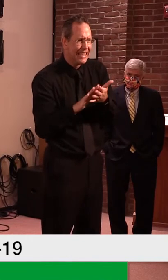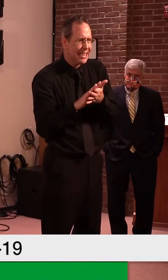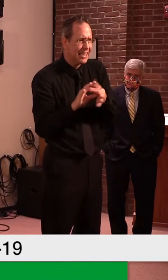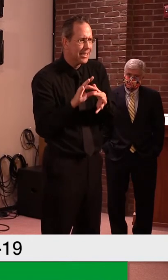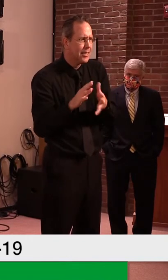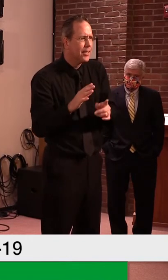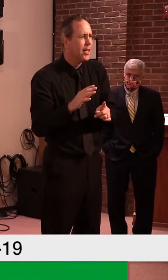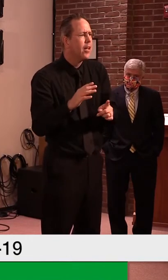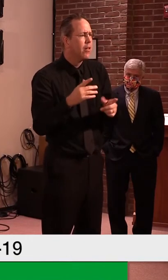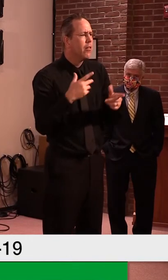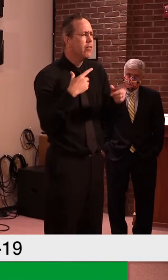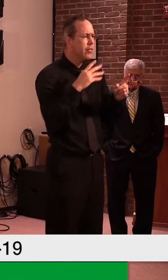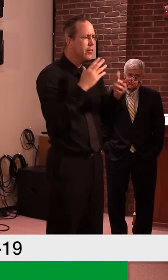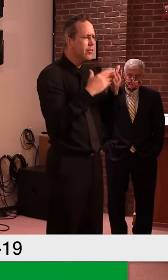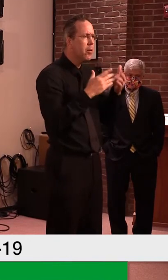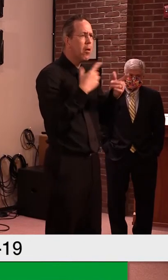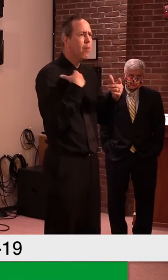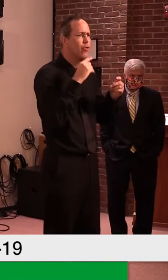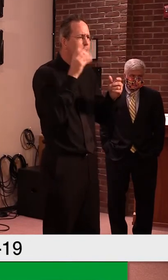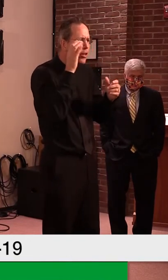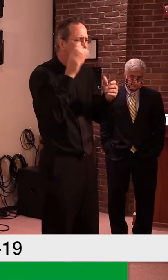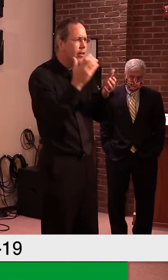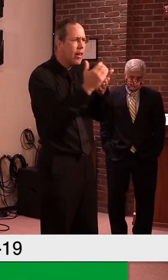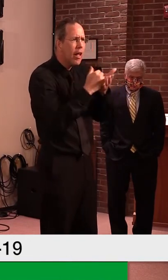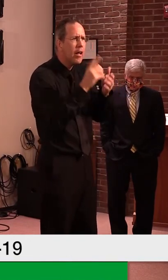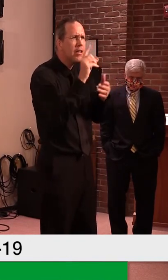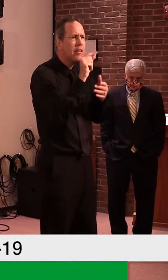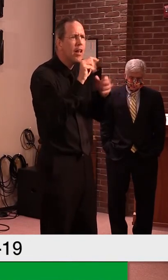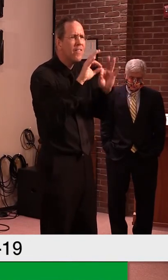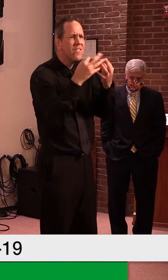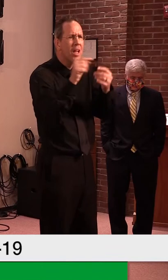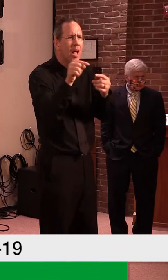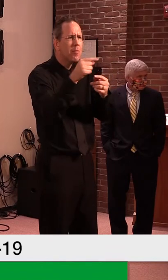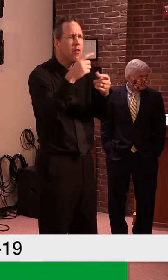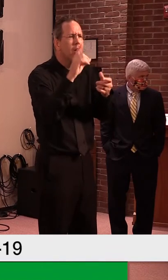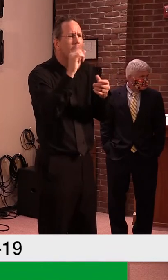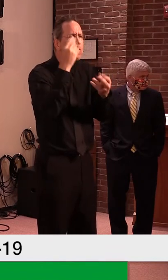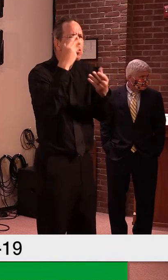patterns, uh, so we can better understand, uh, where the opportunities are not being provided.